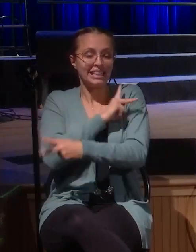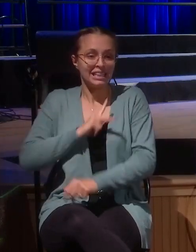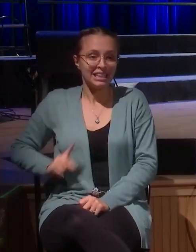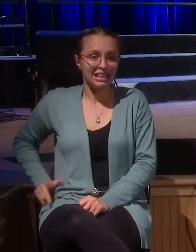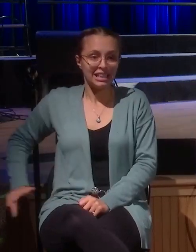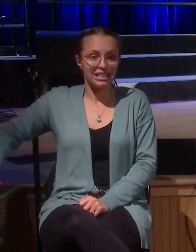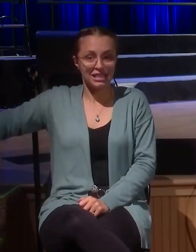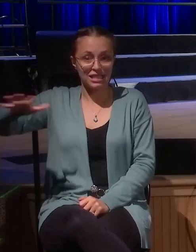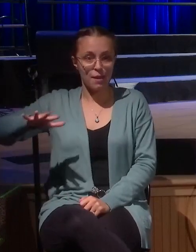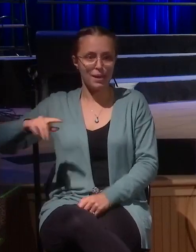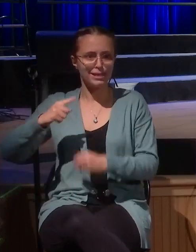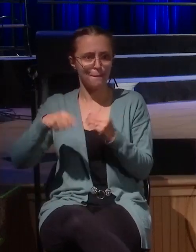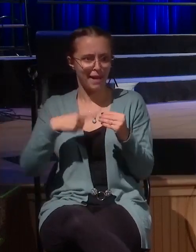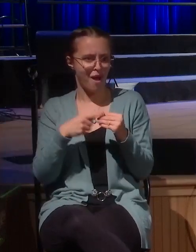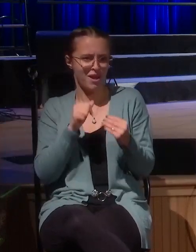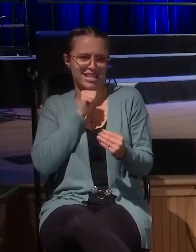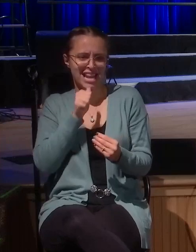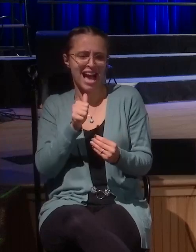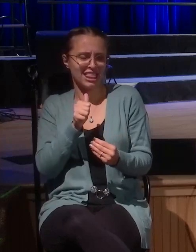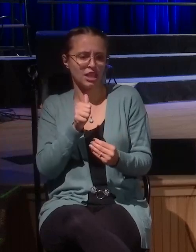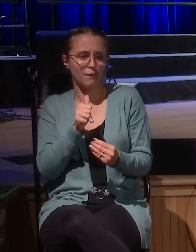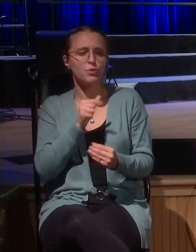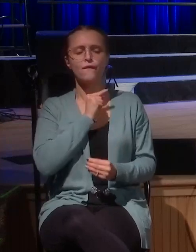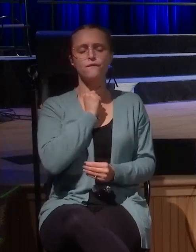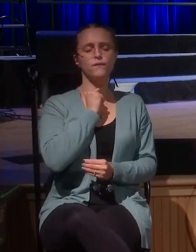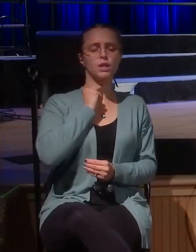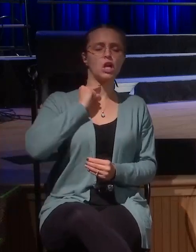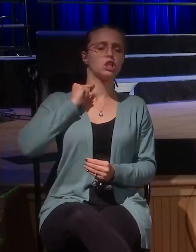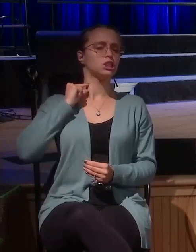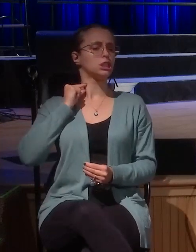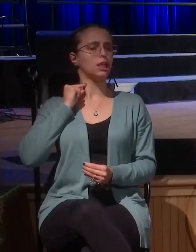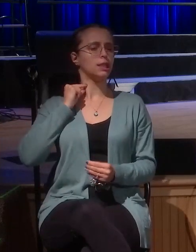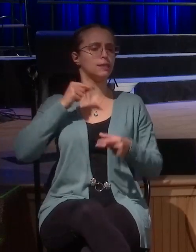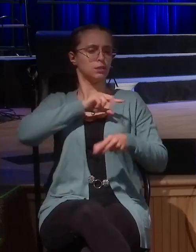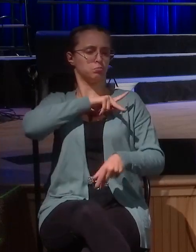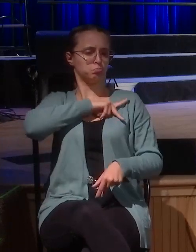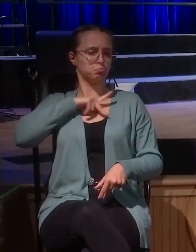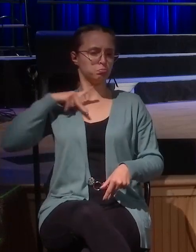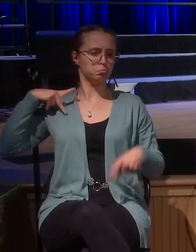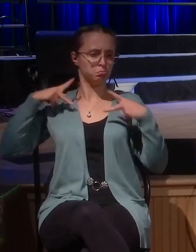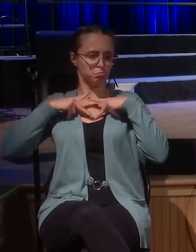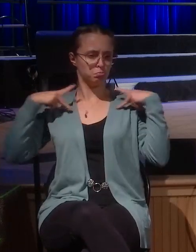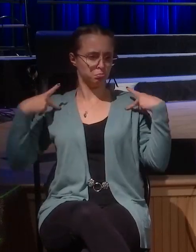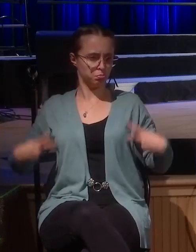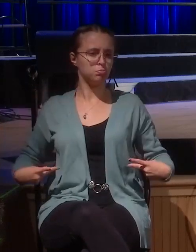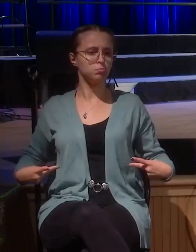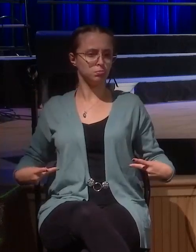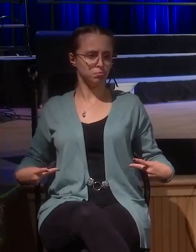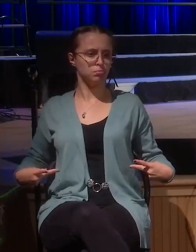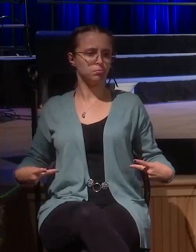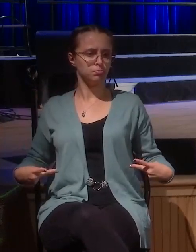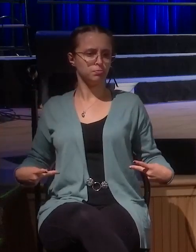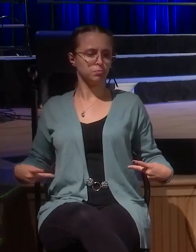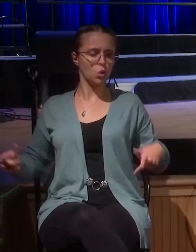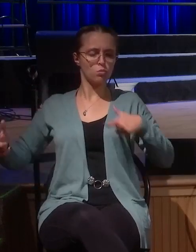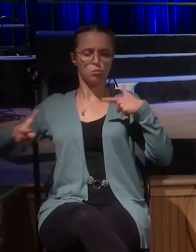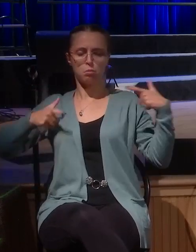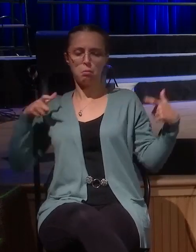not these Pharisees that think they all have it all put together but are doing it in their own strength and in their own might but someone like this,